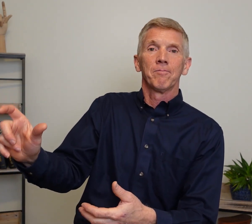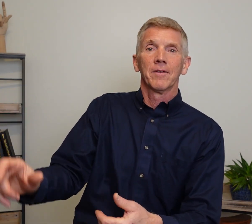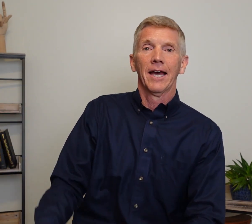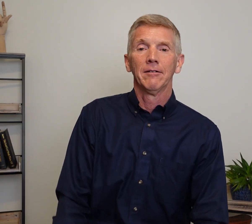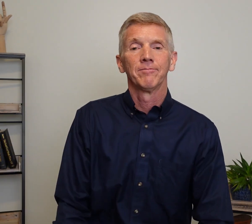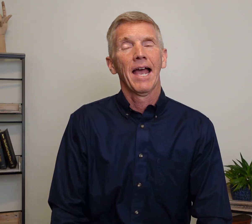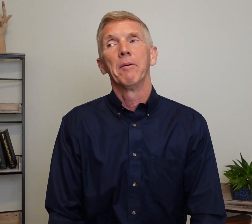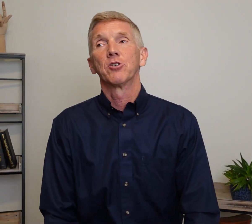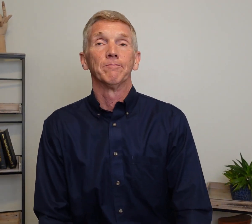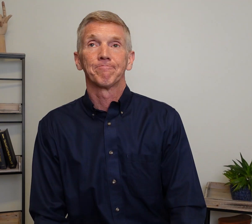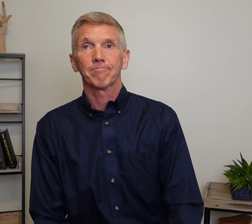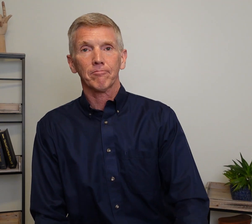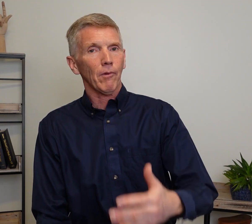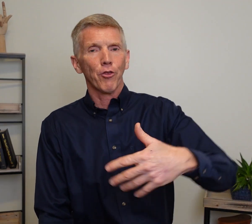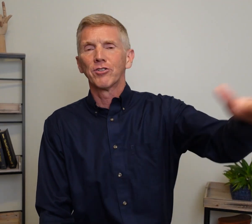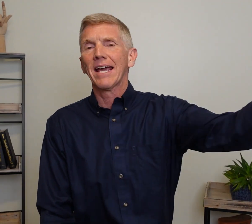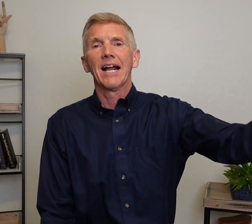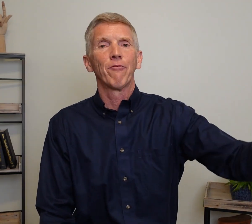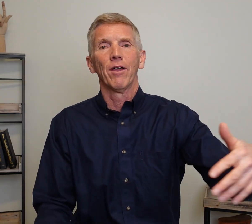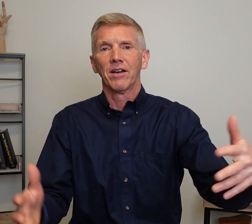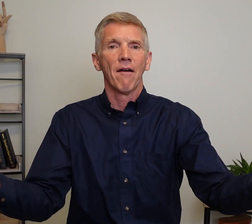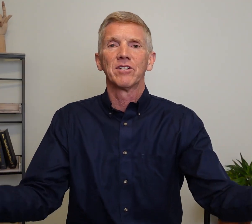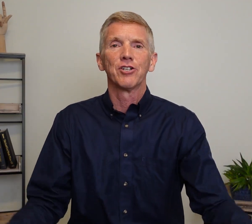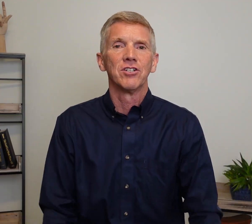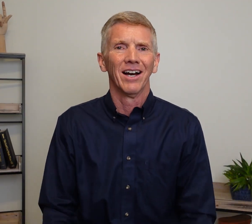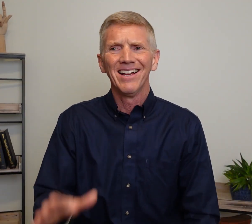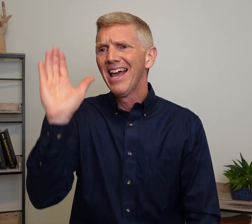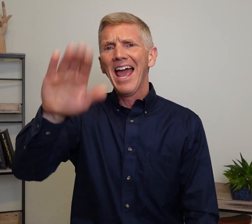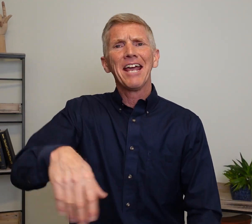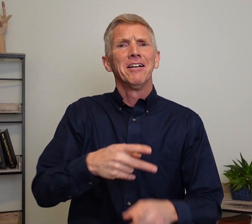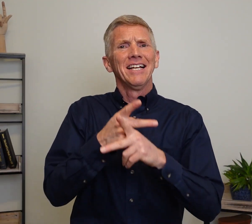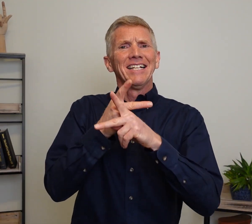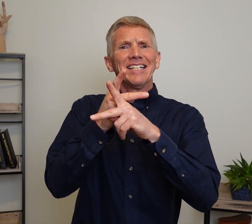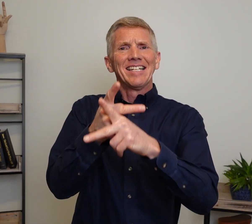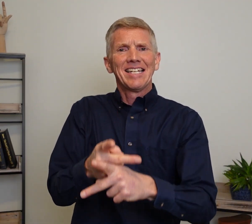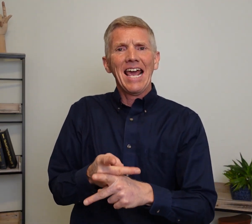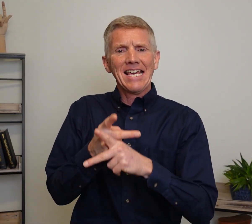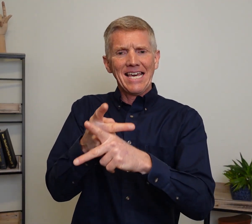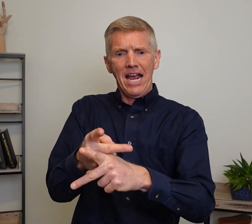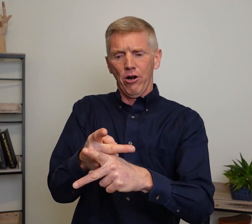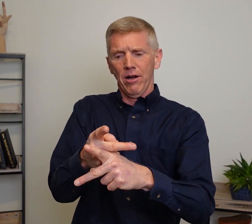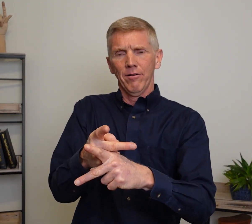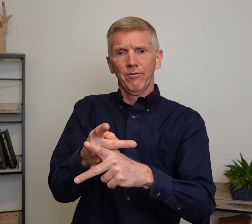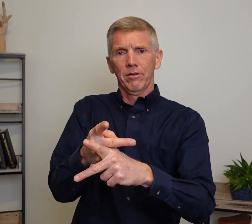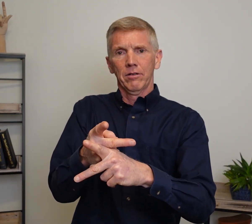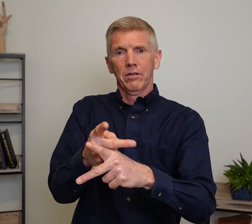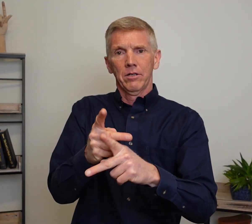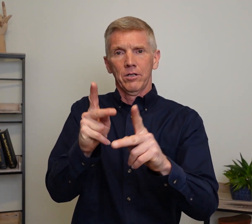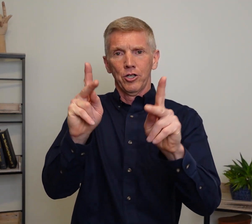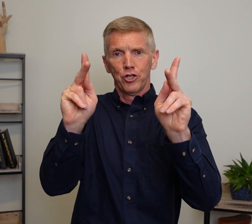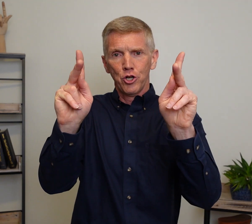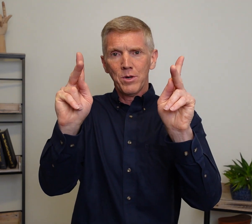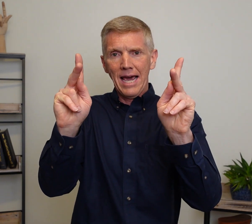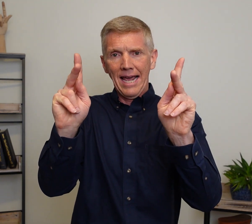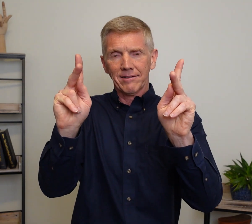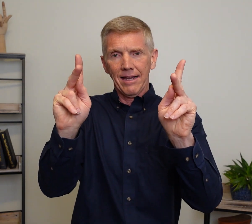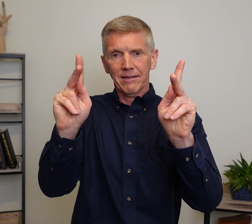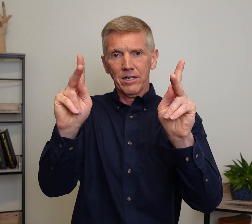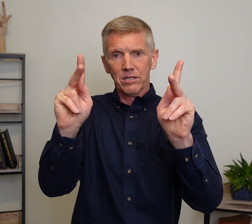Okay. How about this one. They're taking off. Right. The conversation's done. Hey. Take care of. Two K hands like this.